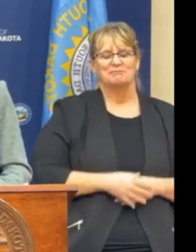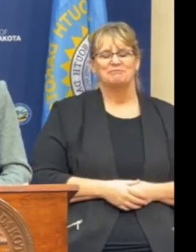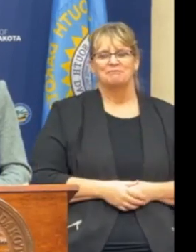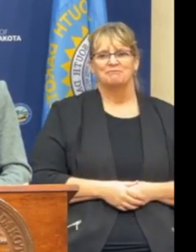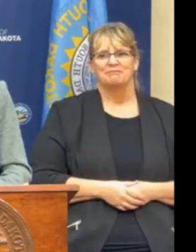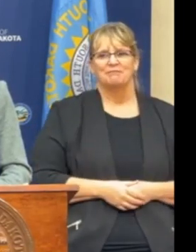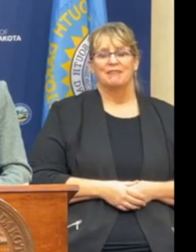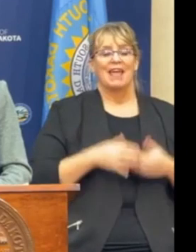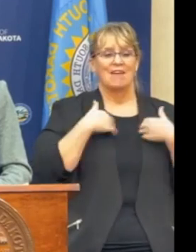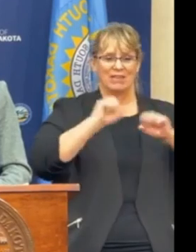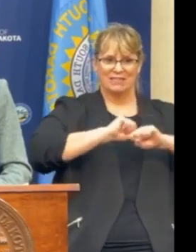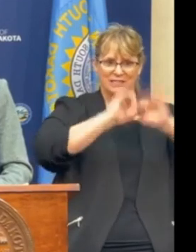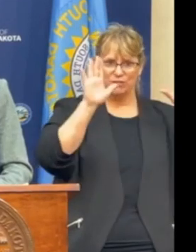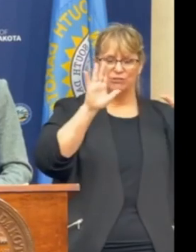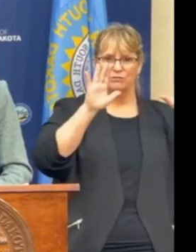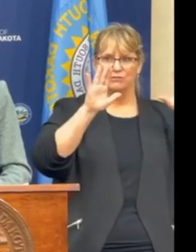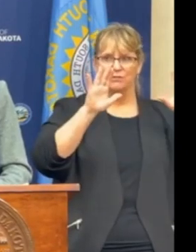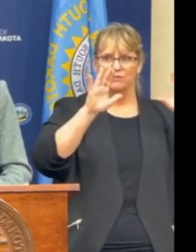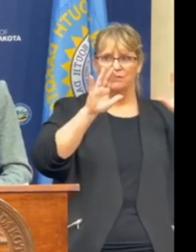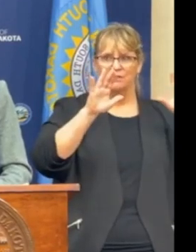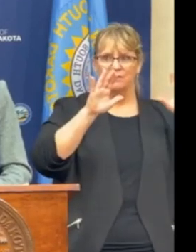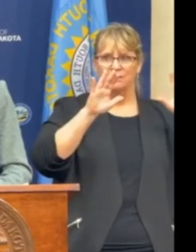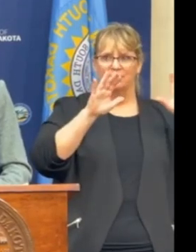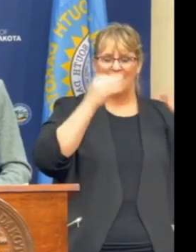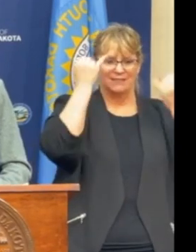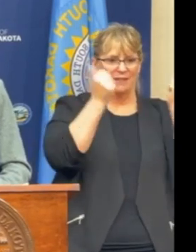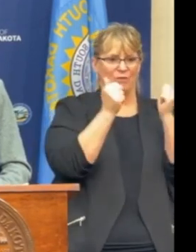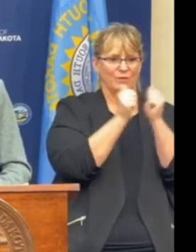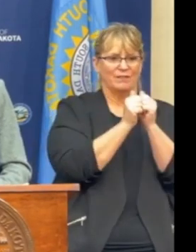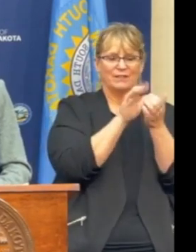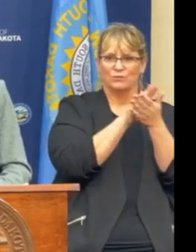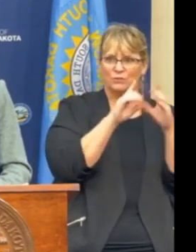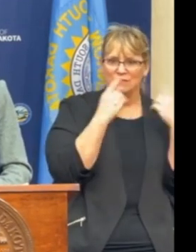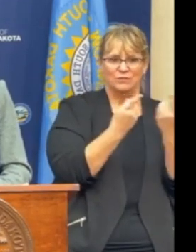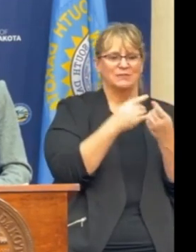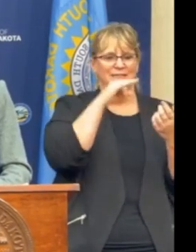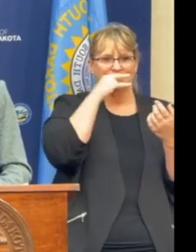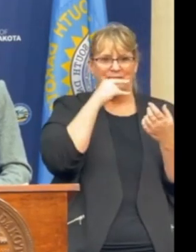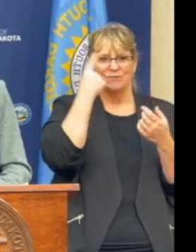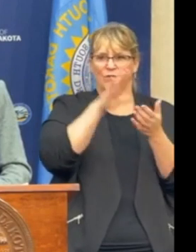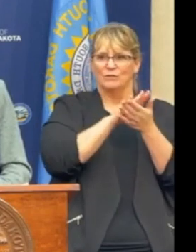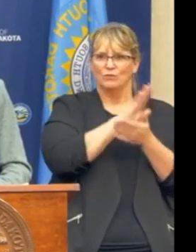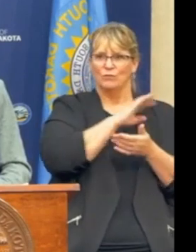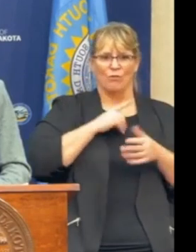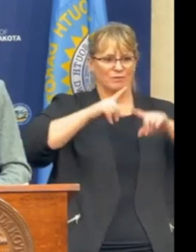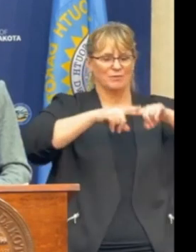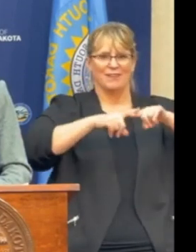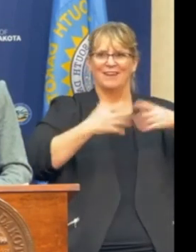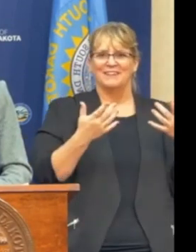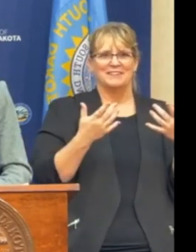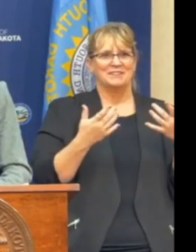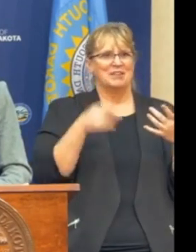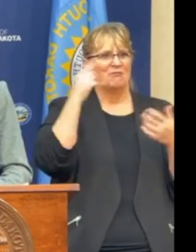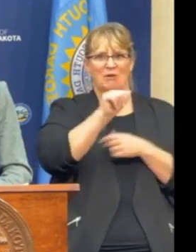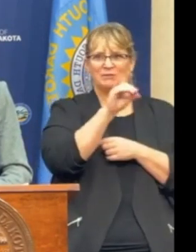think that having a clear direction that it is an option for our kids and our school districts for our school board members to rely on, for our